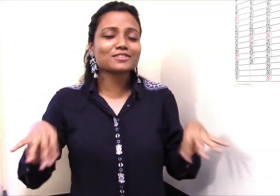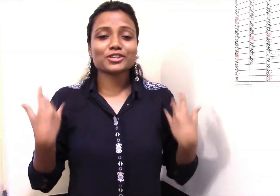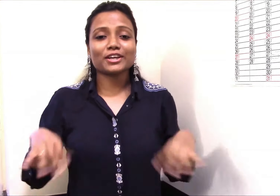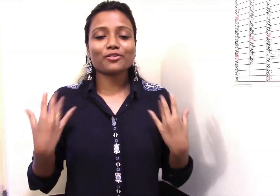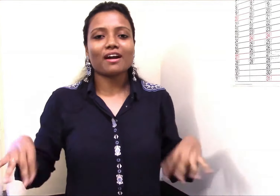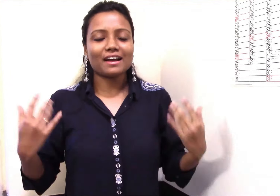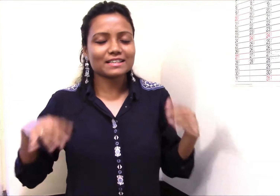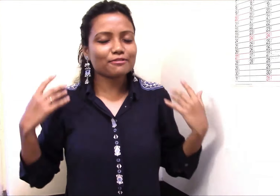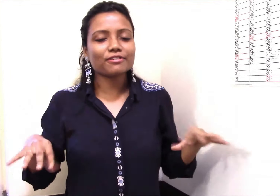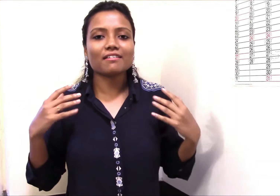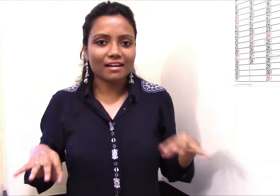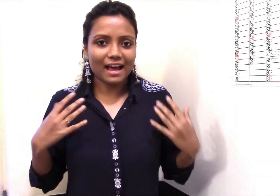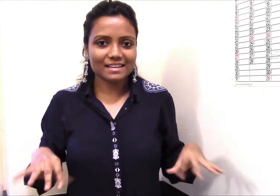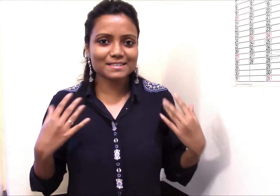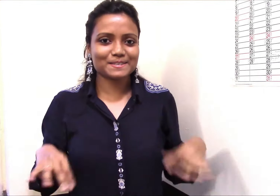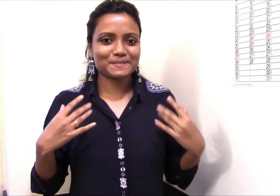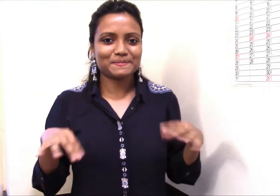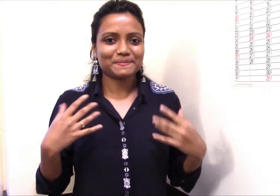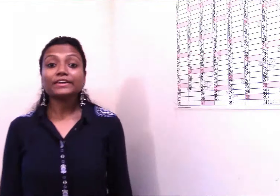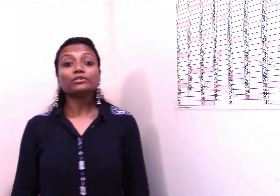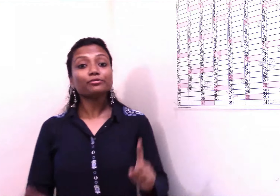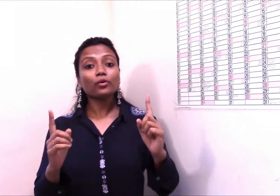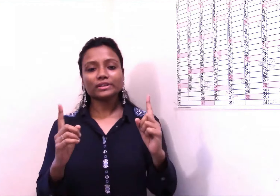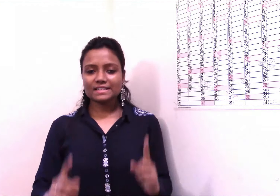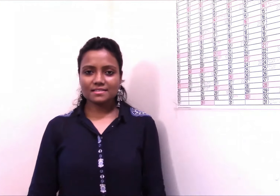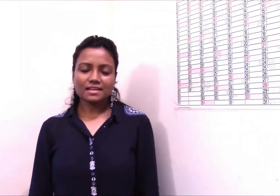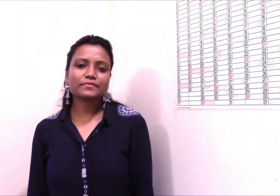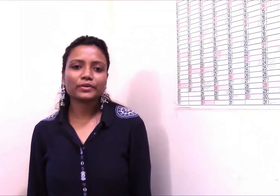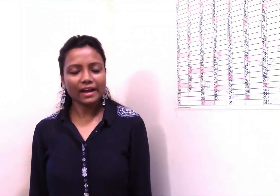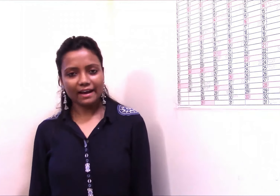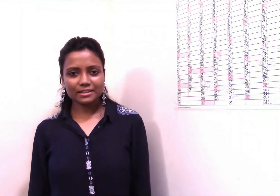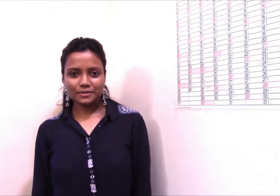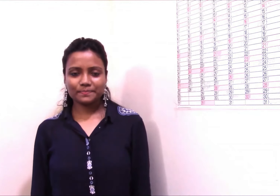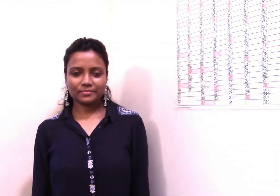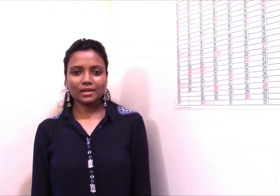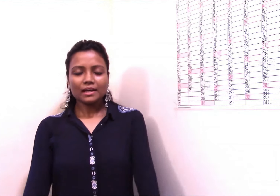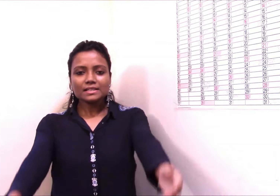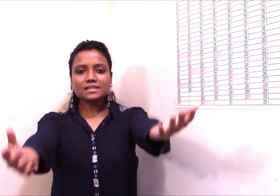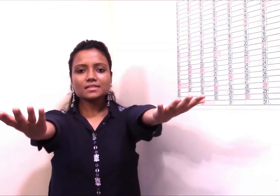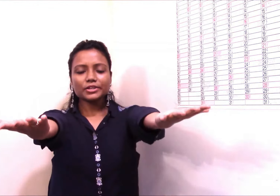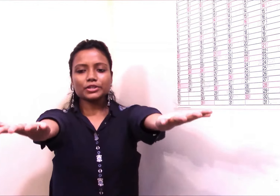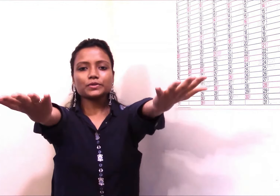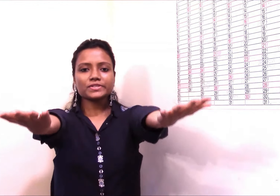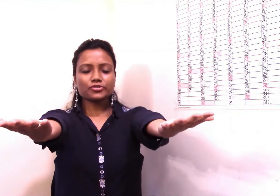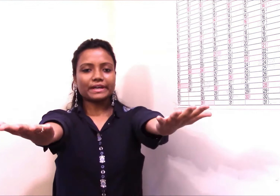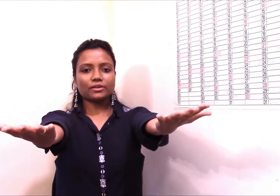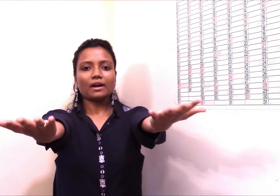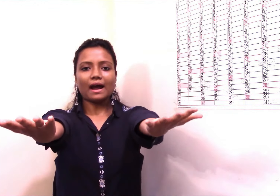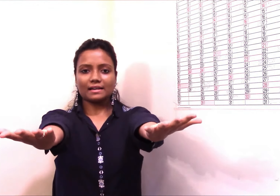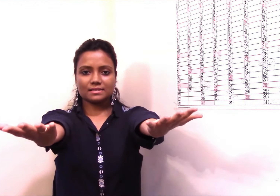shake your hand and feel relaxed. Now the fourth exercise for the hand. If Just you need to straight your hands